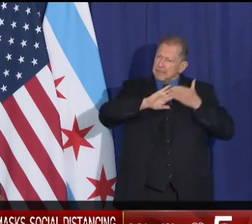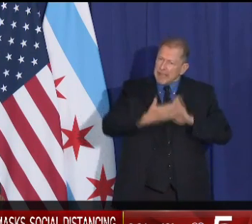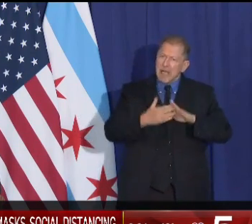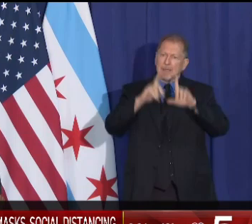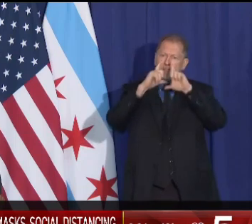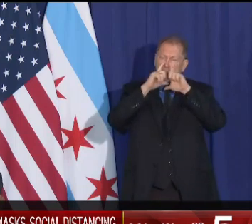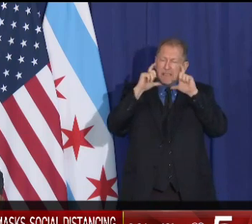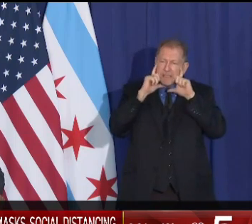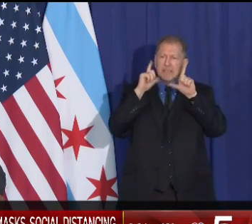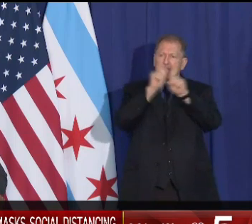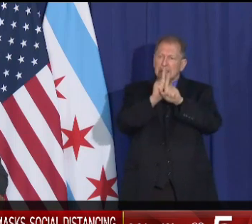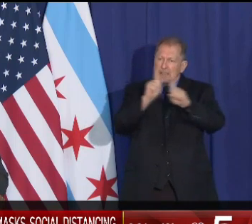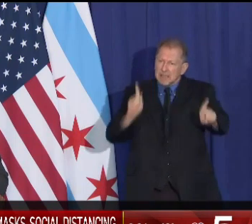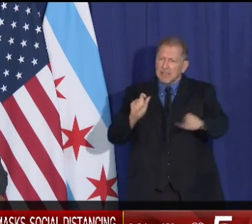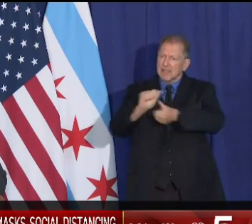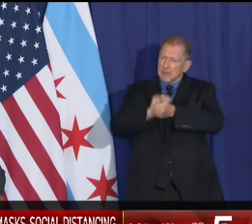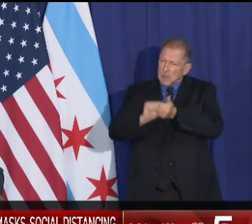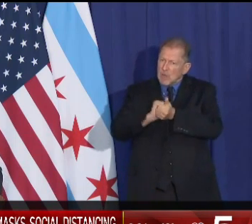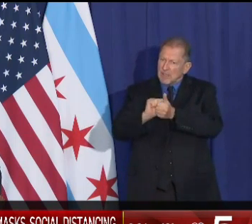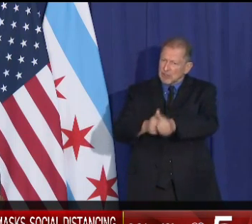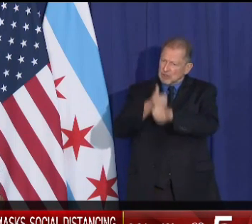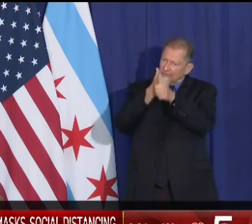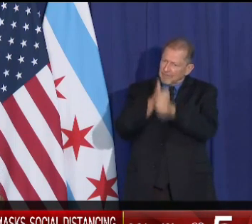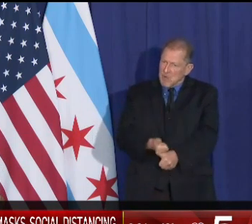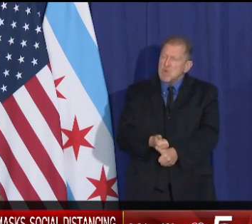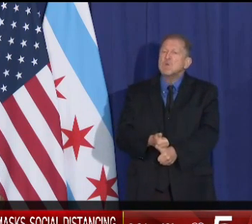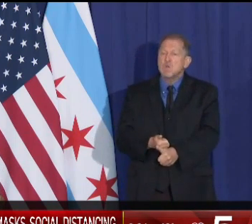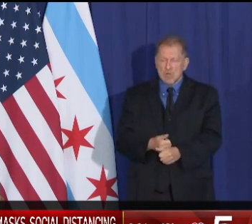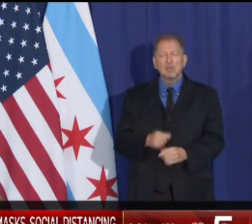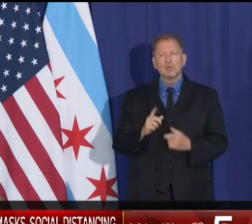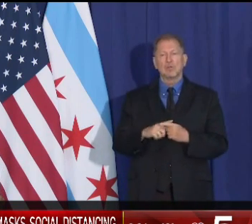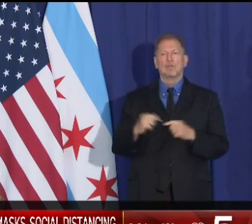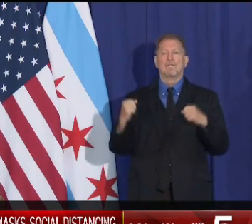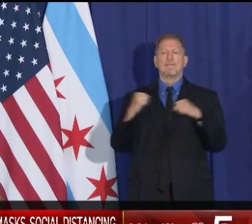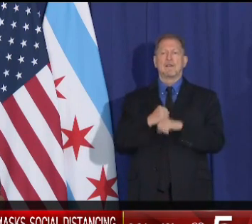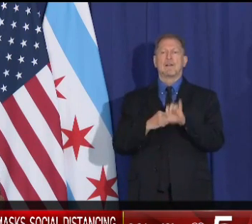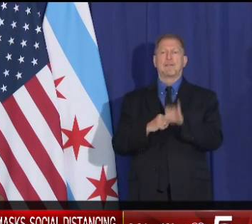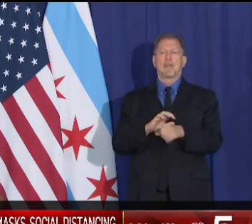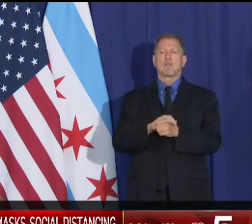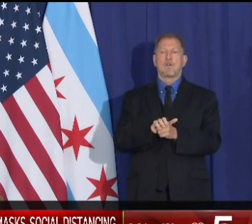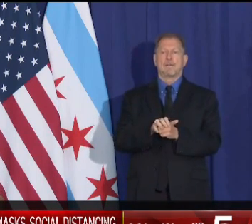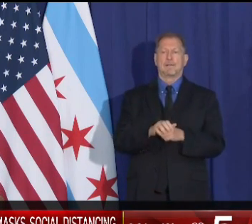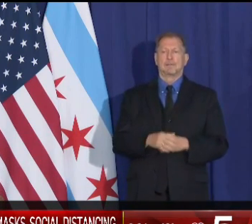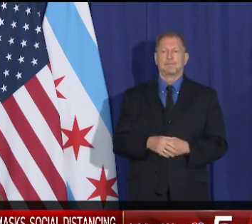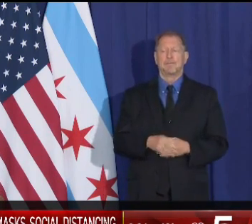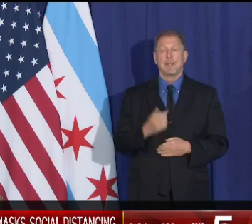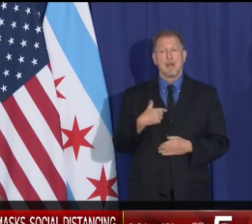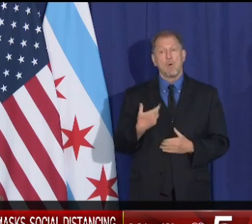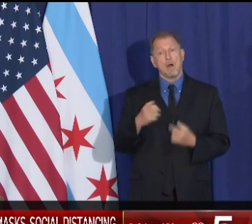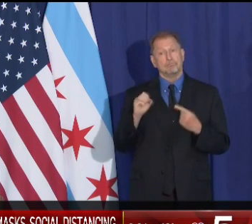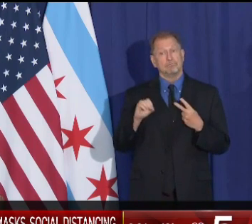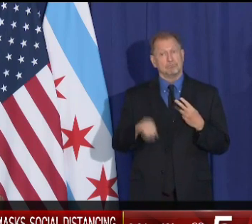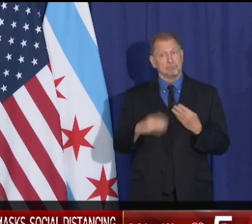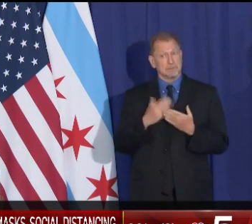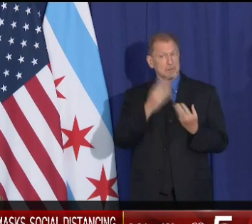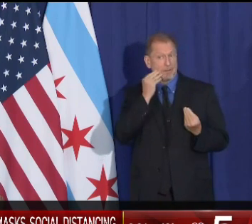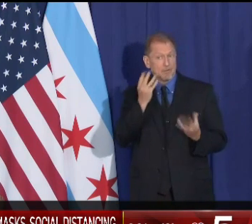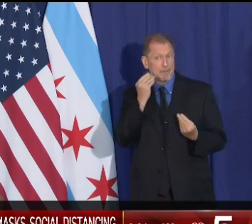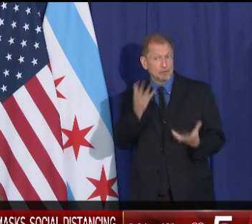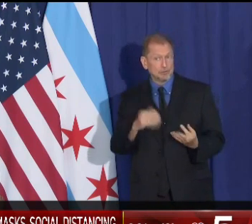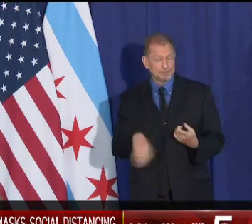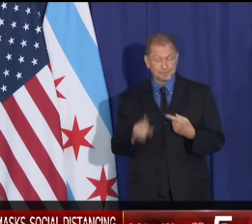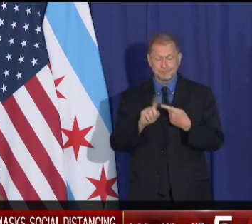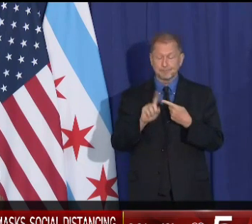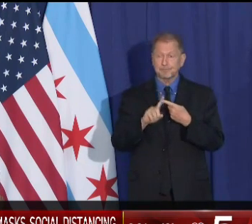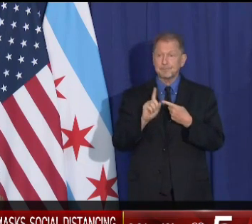more diligent in what you're doing to fight this disease. Let me give you a few more facts. Two thirds